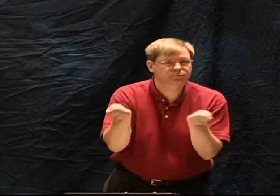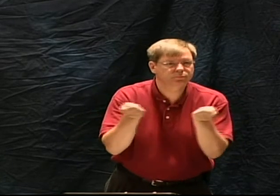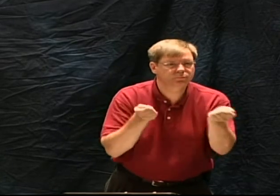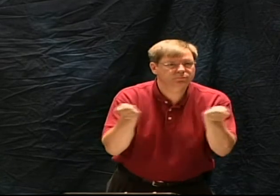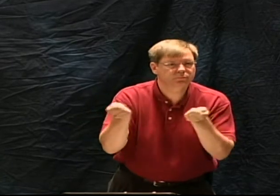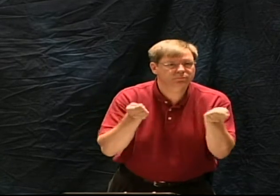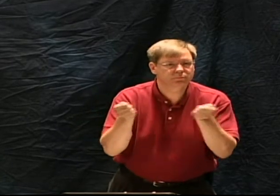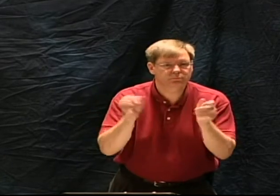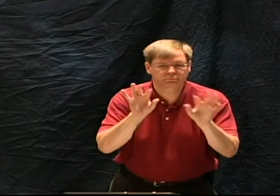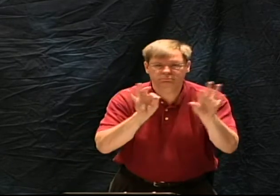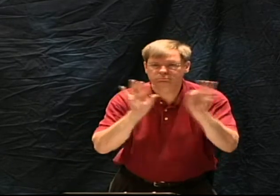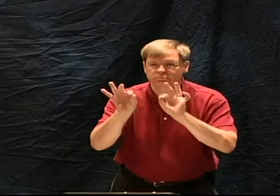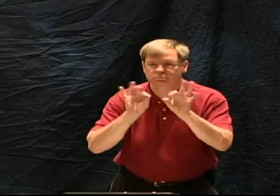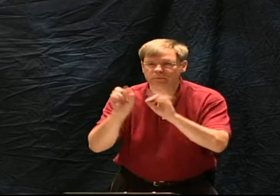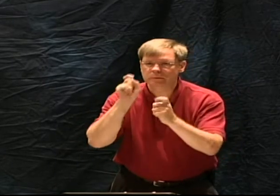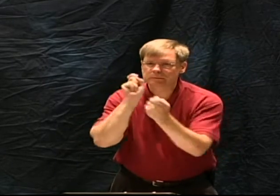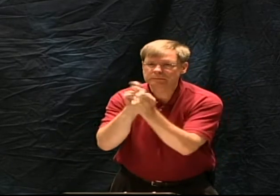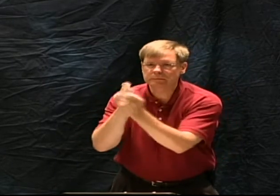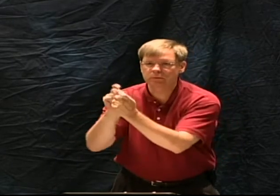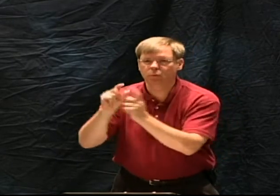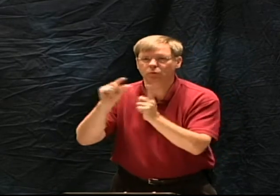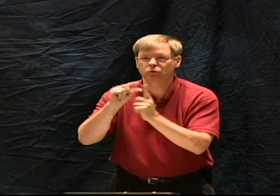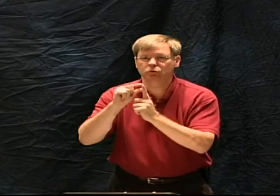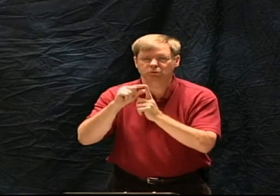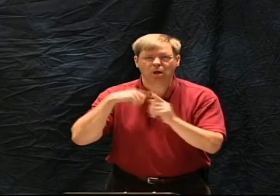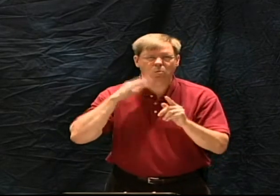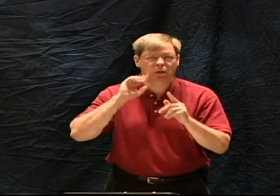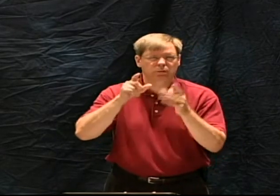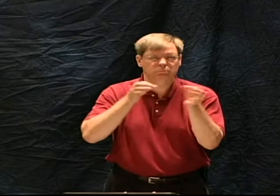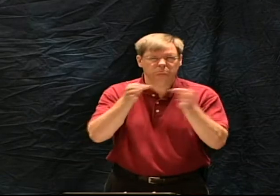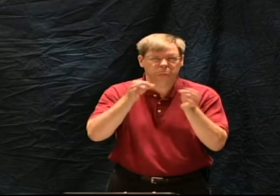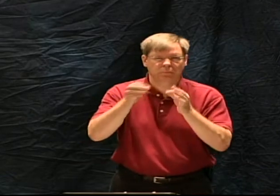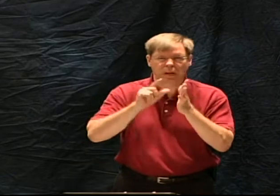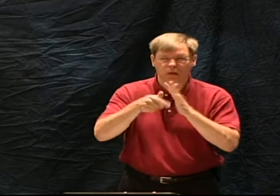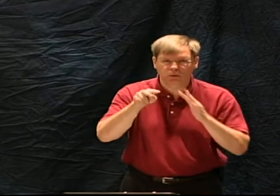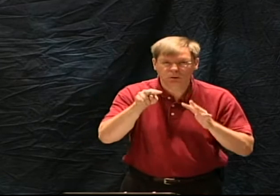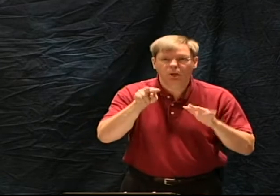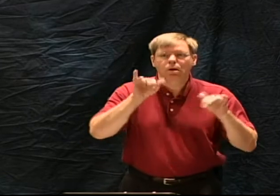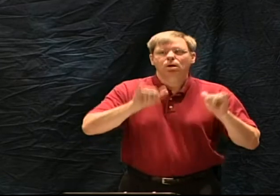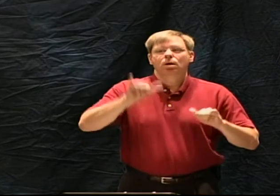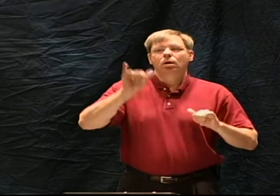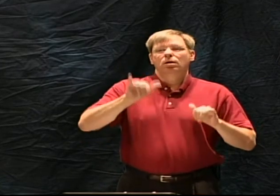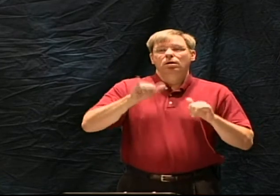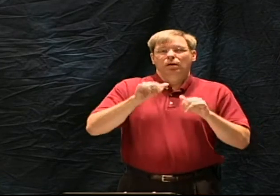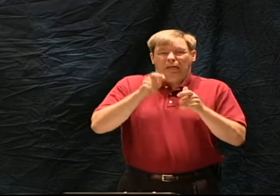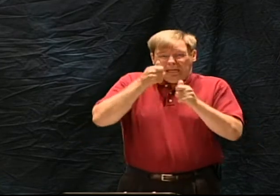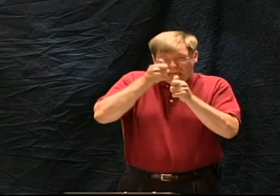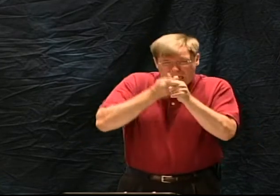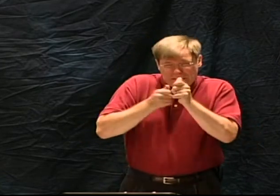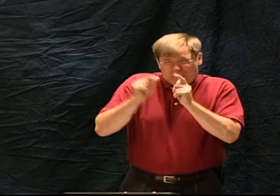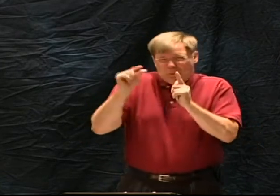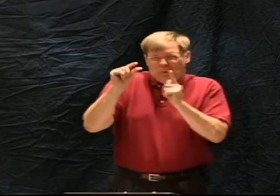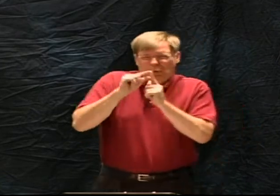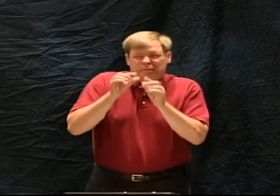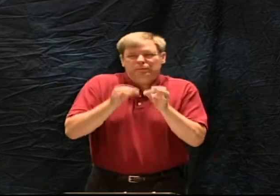he superintends them in such a way that even the words are the correct words used. And we will get into that